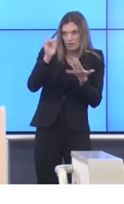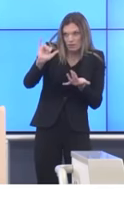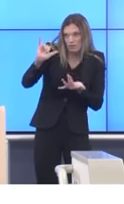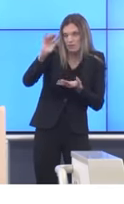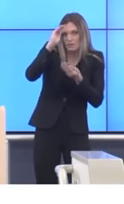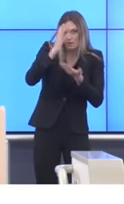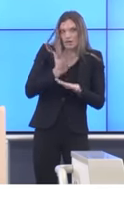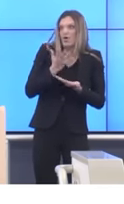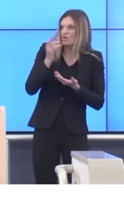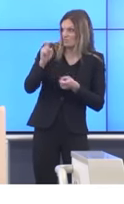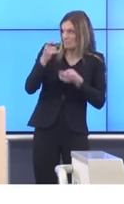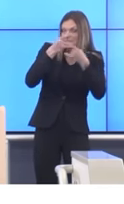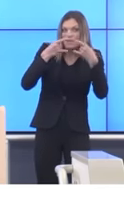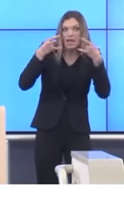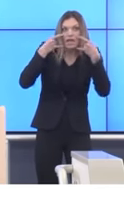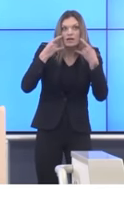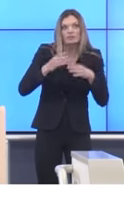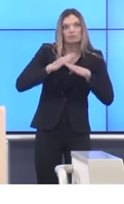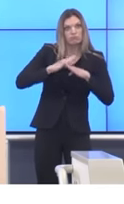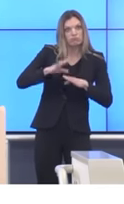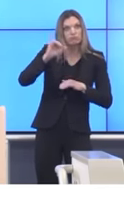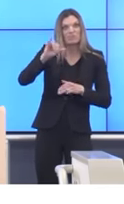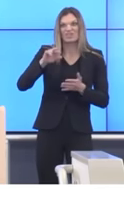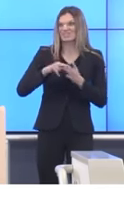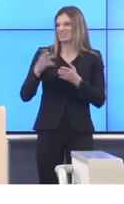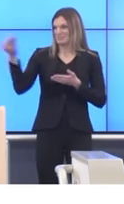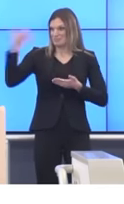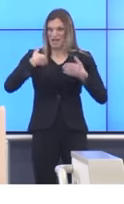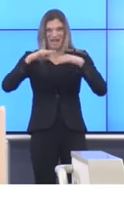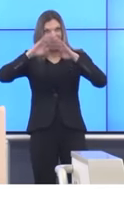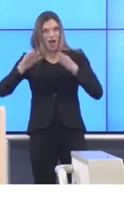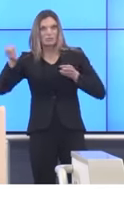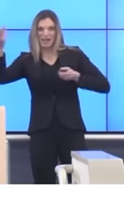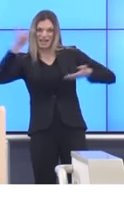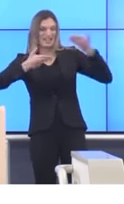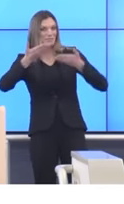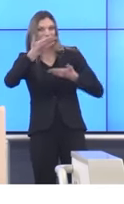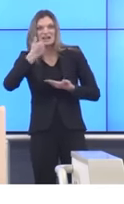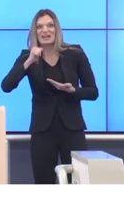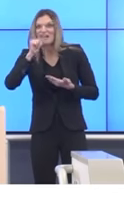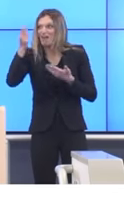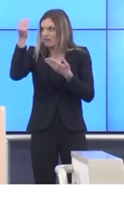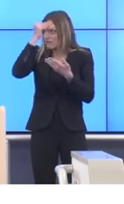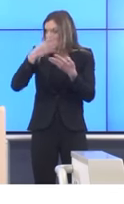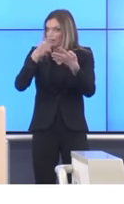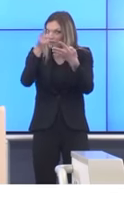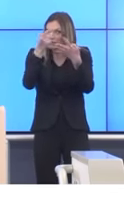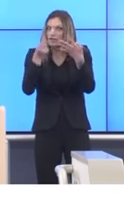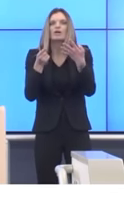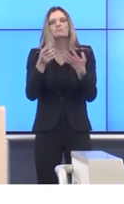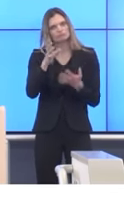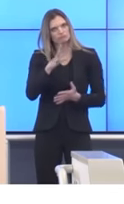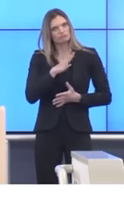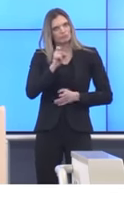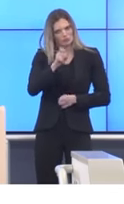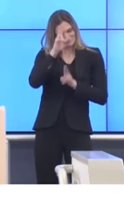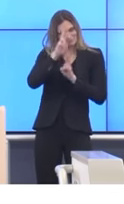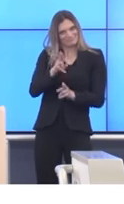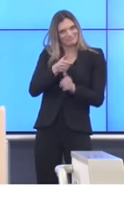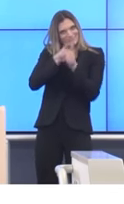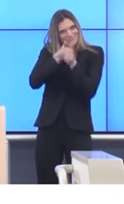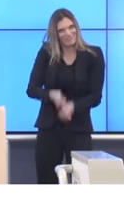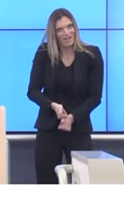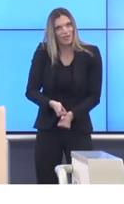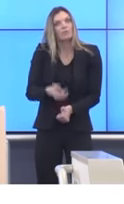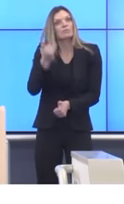public, we don't gather in our homes beyond our immediate family, we're going to be safe and we're going to push this curve down and get